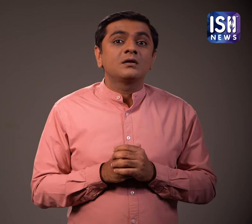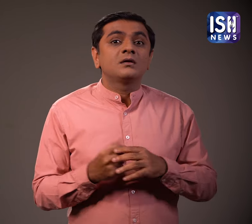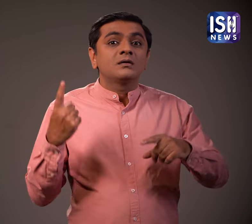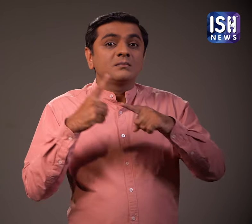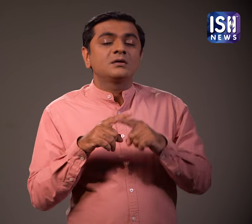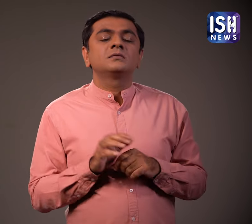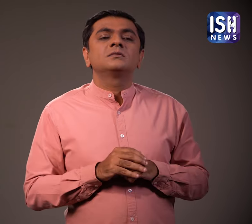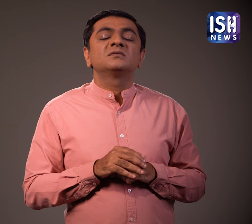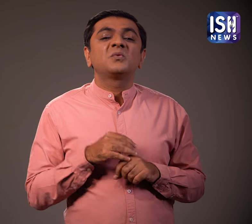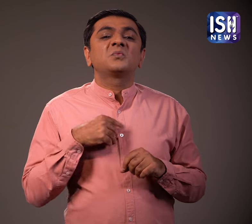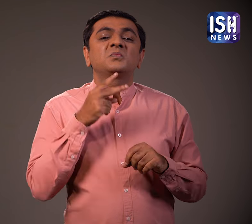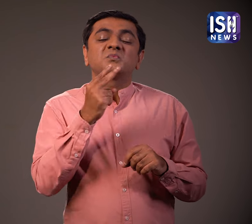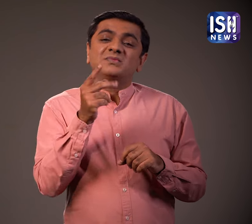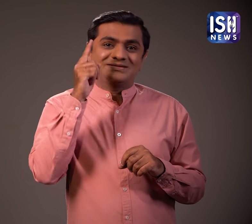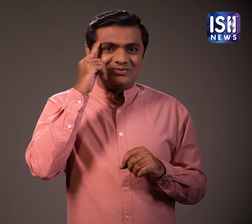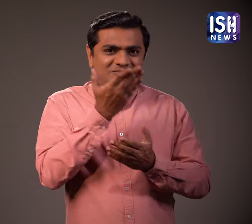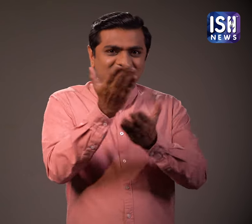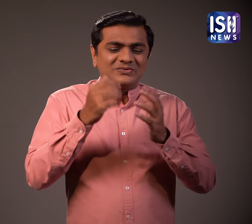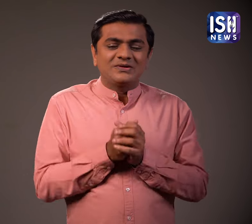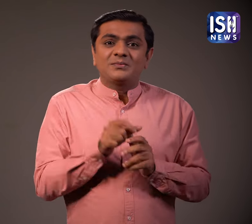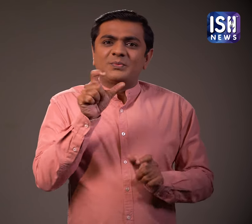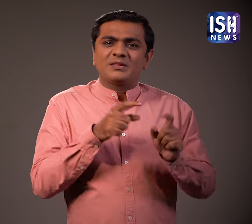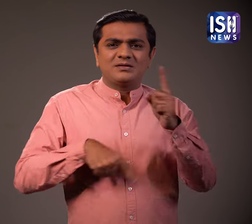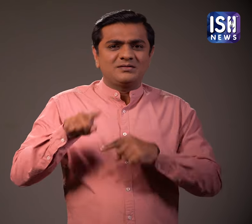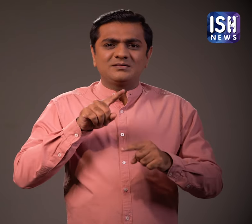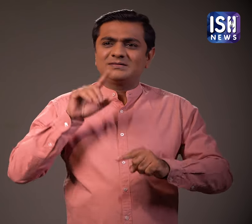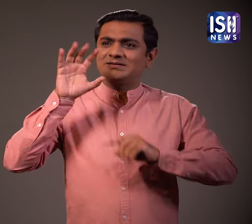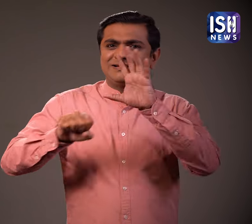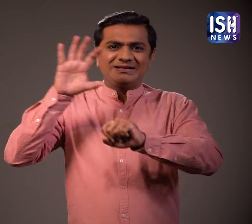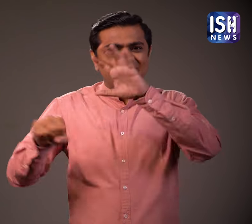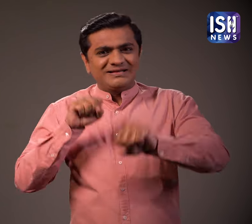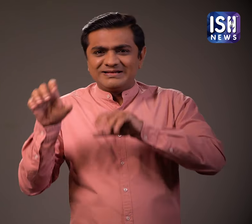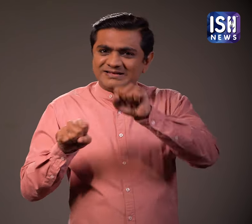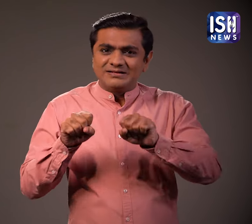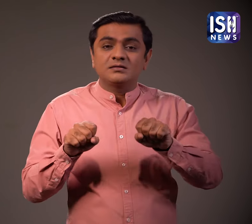When the passengers are caught, they are asked to pay the fine. But many of them do not have any cash on them.